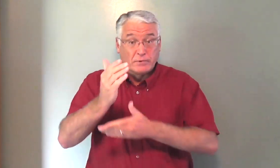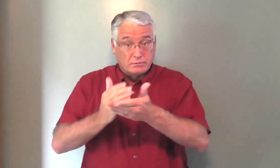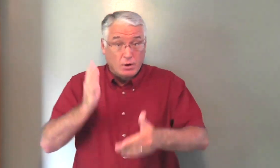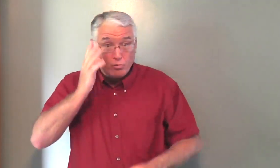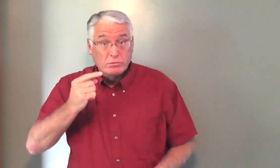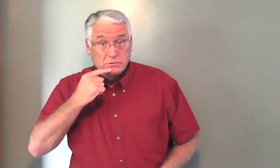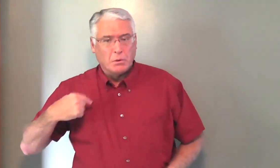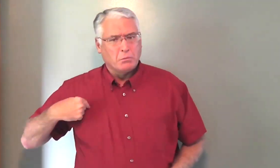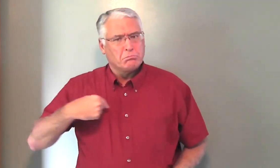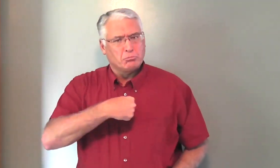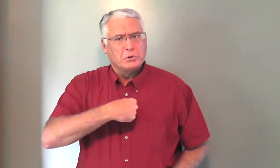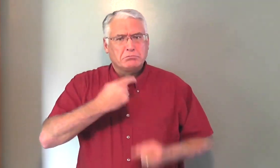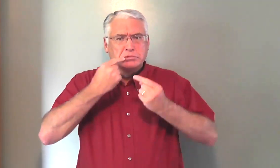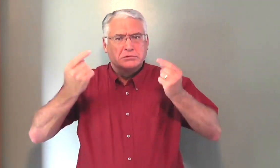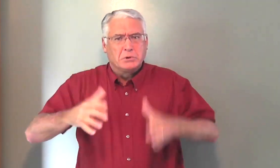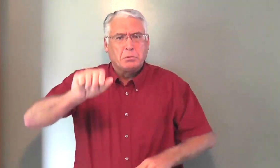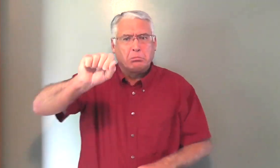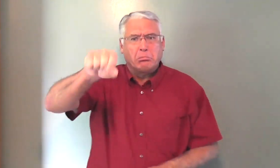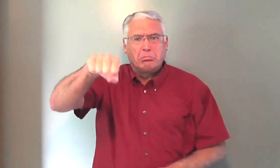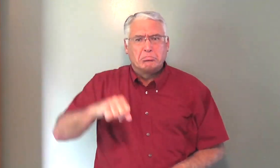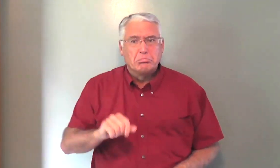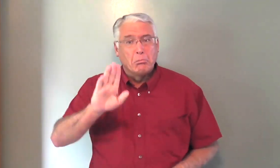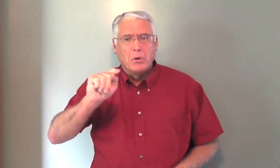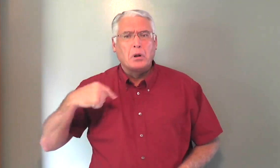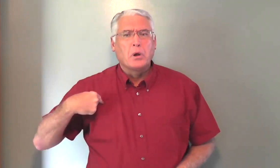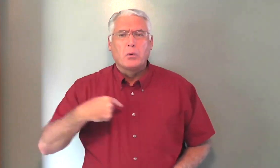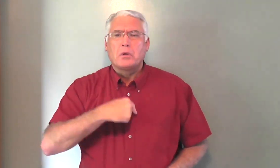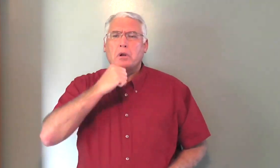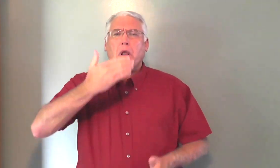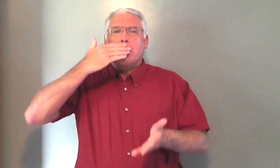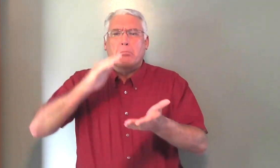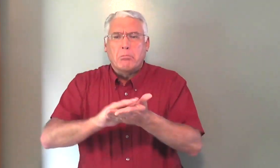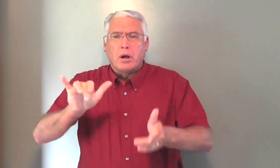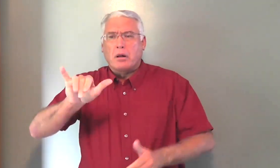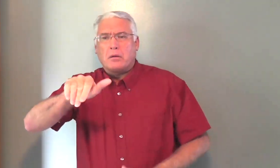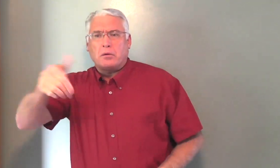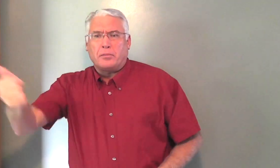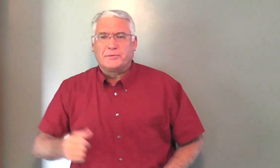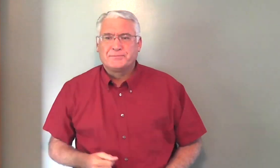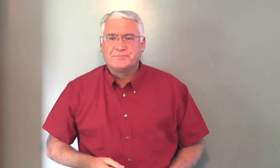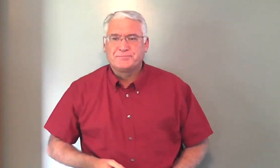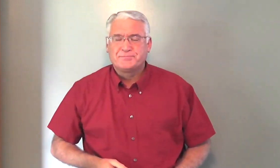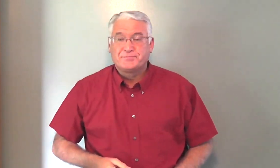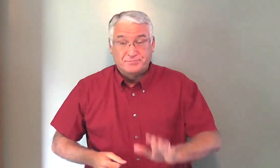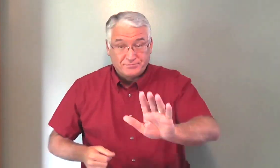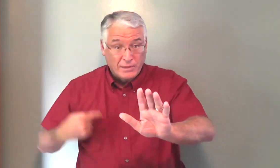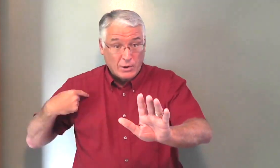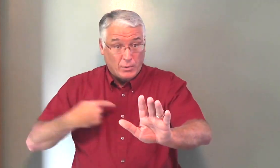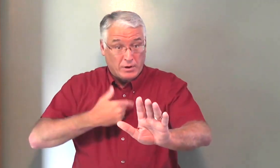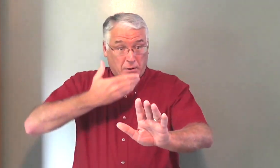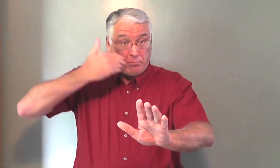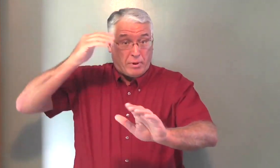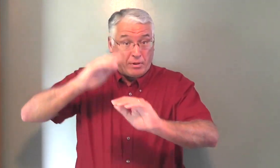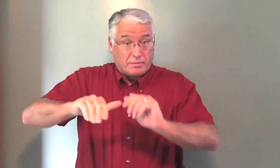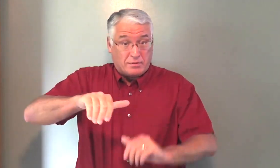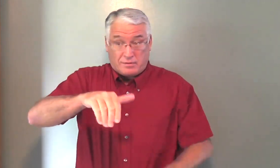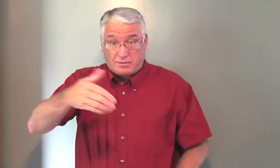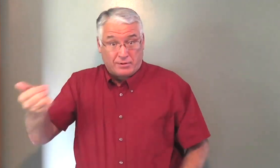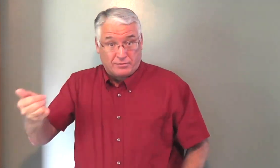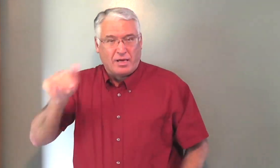church. And some people say, well, yeah, I'm a sinner, but I'm not as bad as other people. Now, are we better